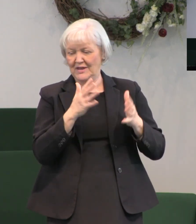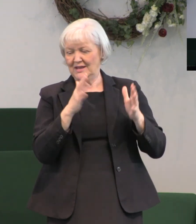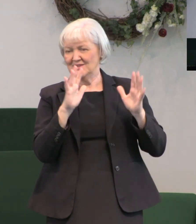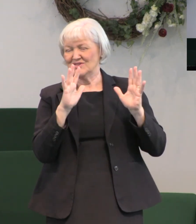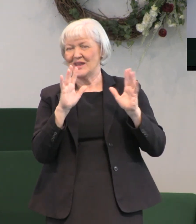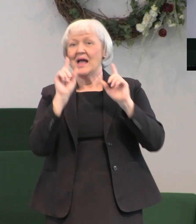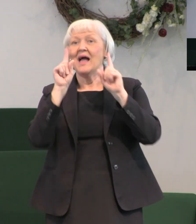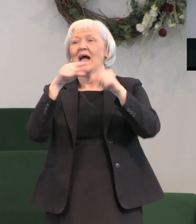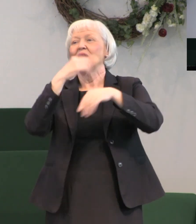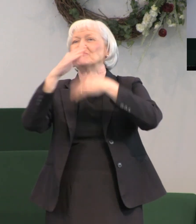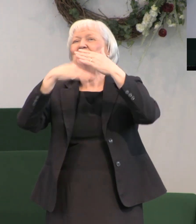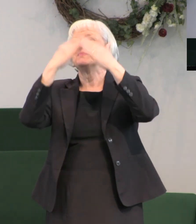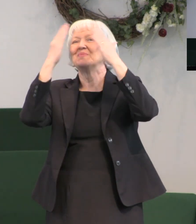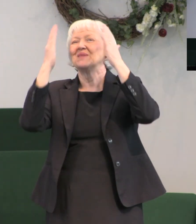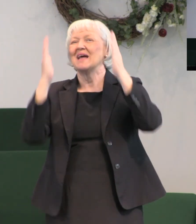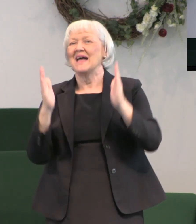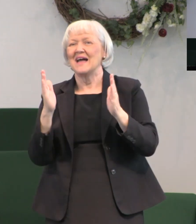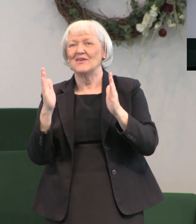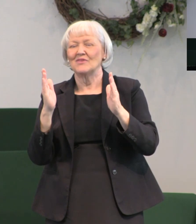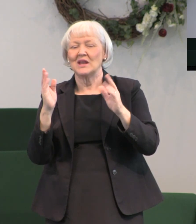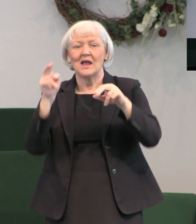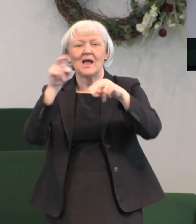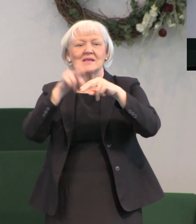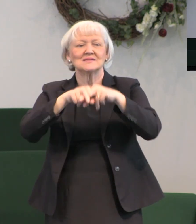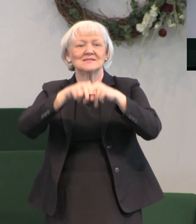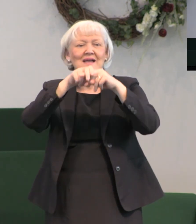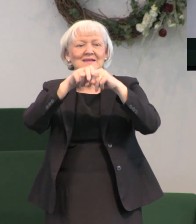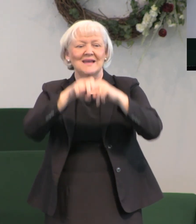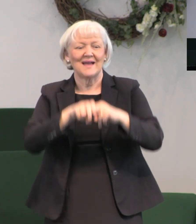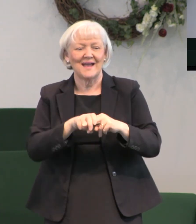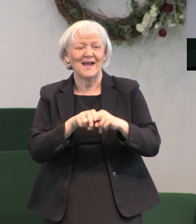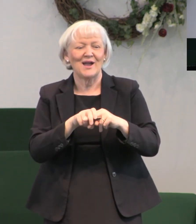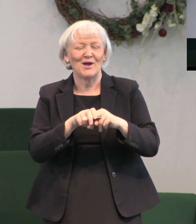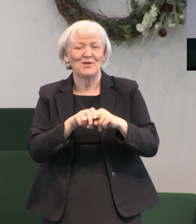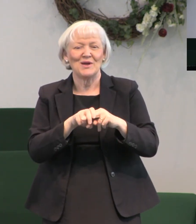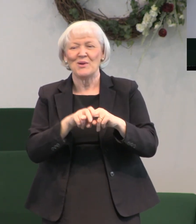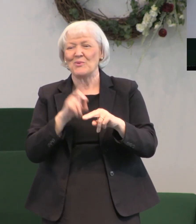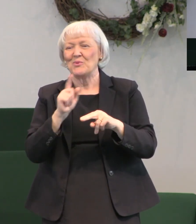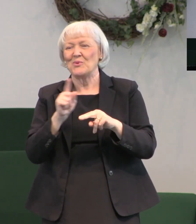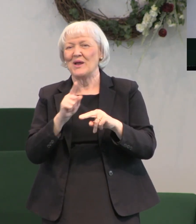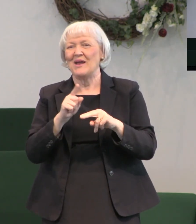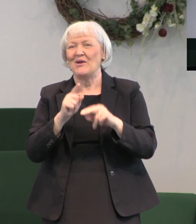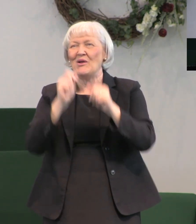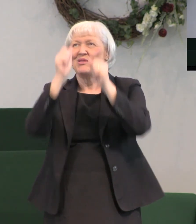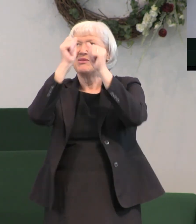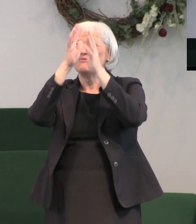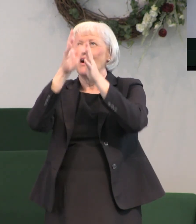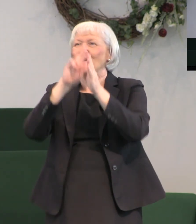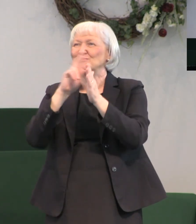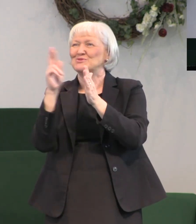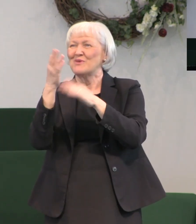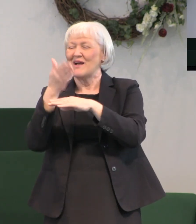back to heaven and sat down at the right hand of the father to be